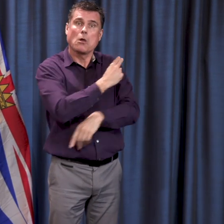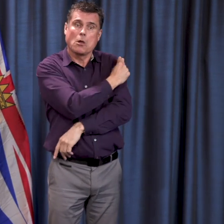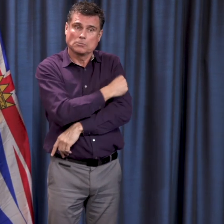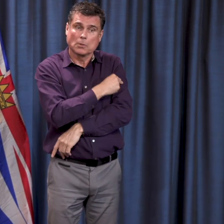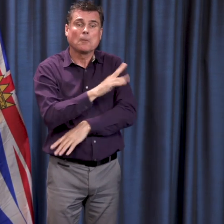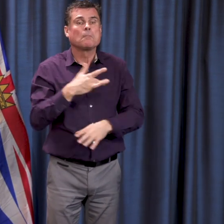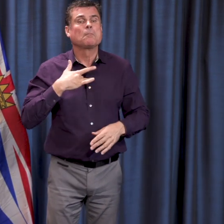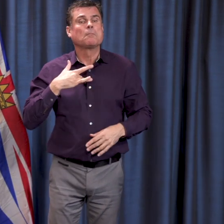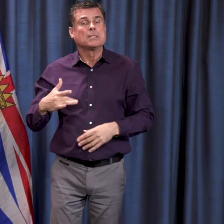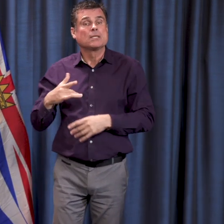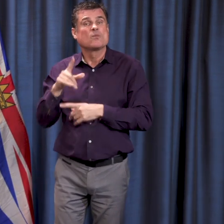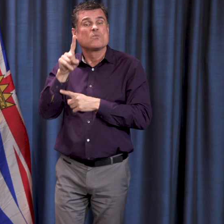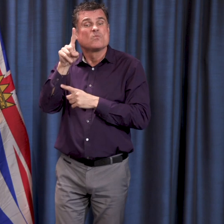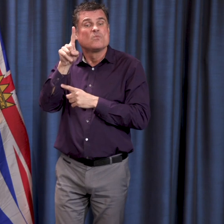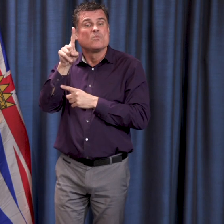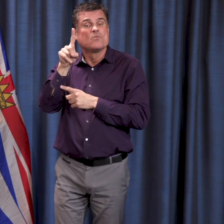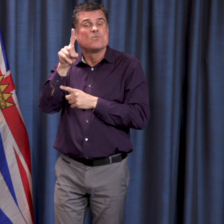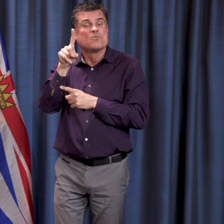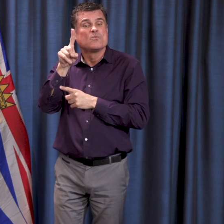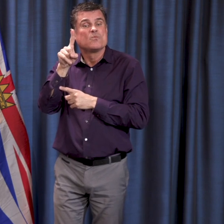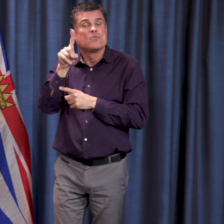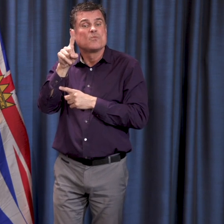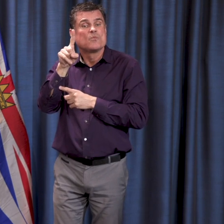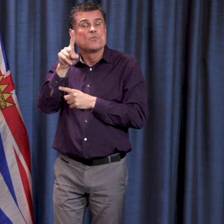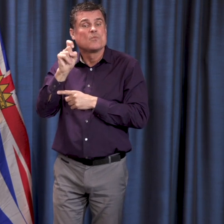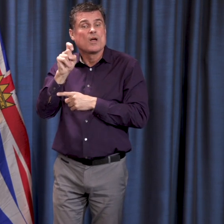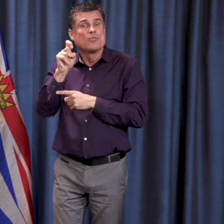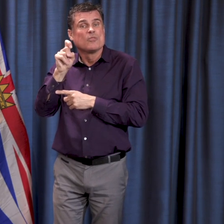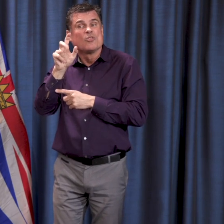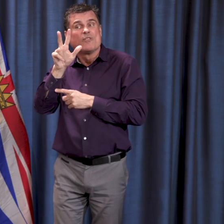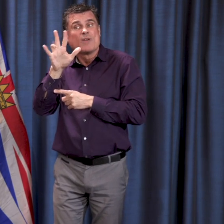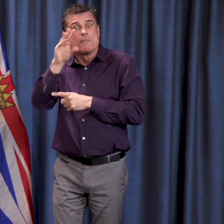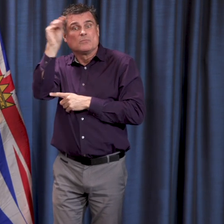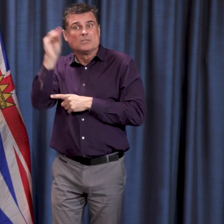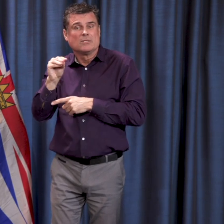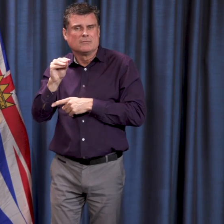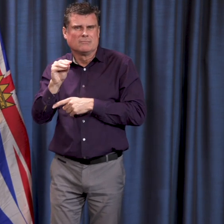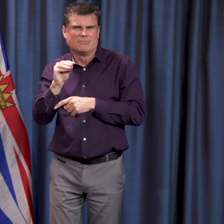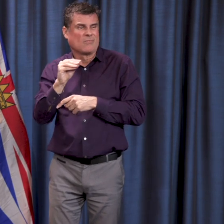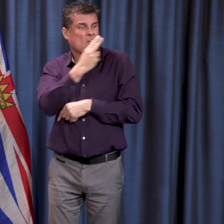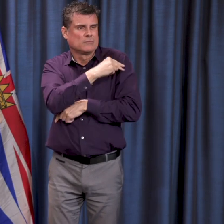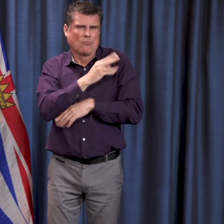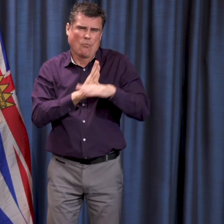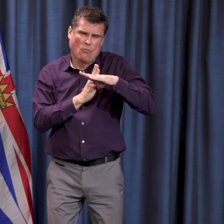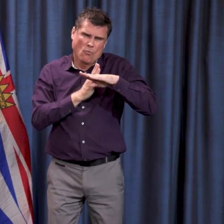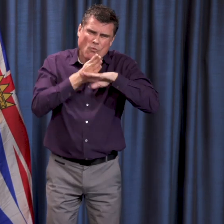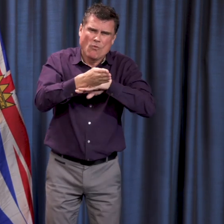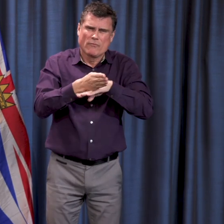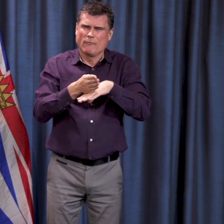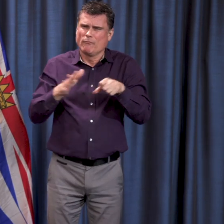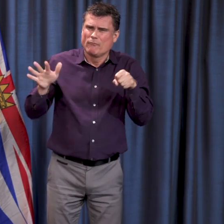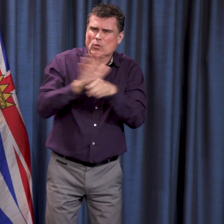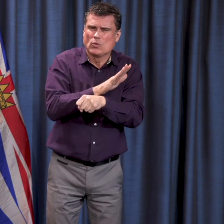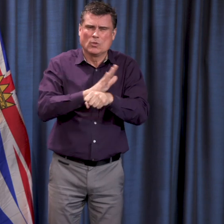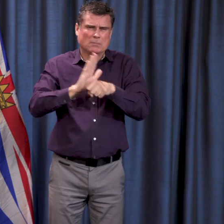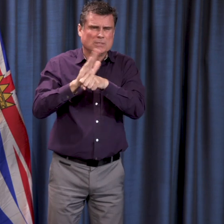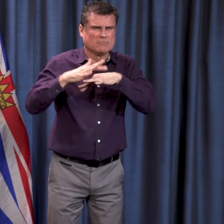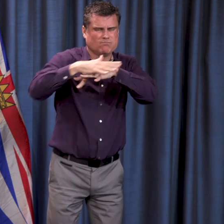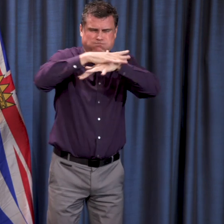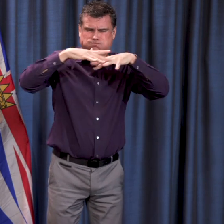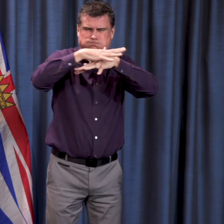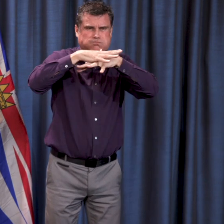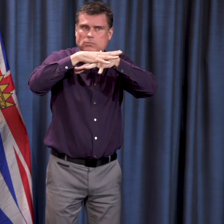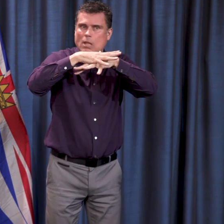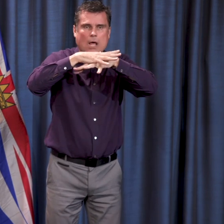103.5 percent. And currently, in terms of our critical care occupancy, that rate is 55.3 percent across